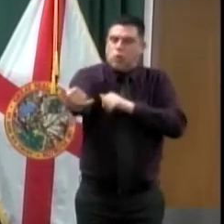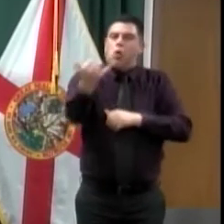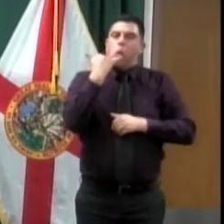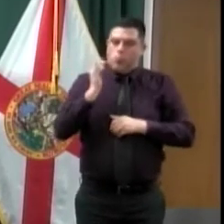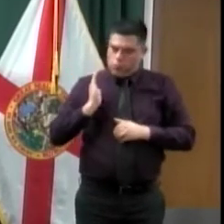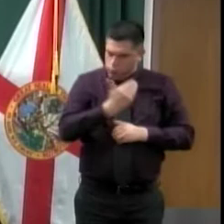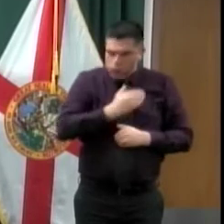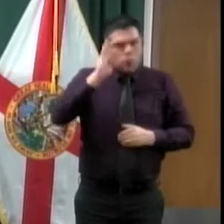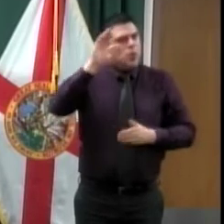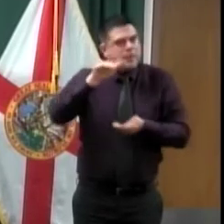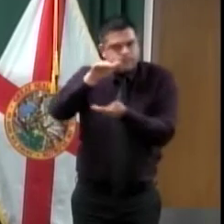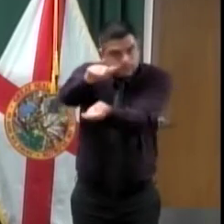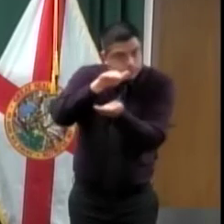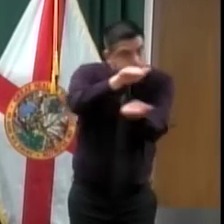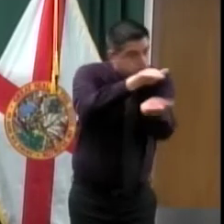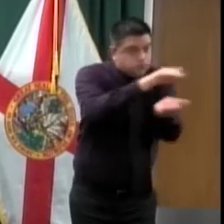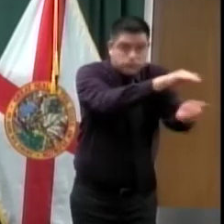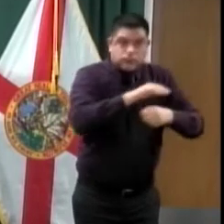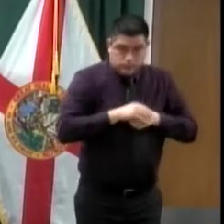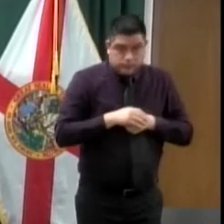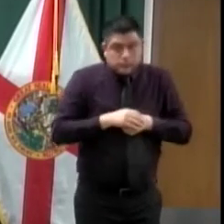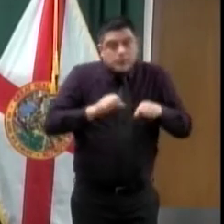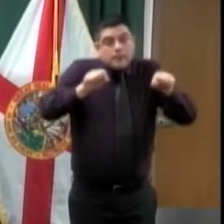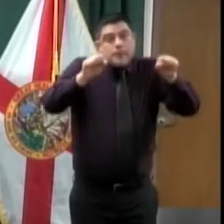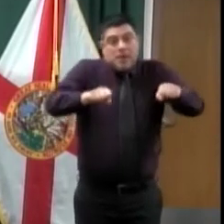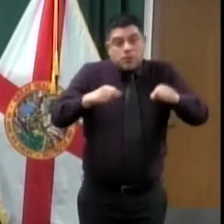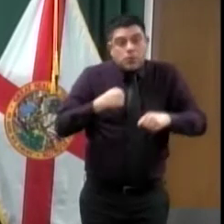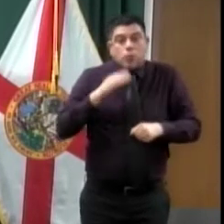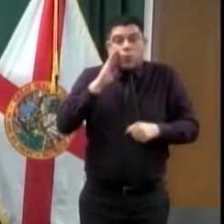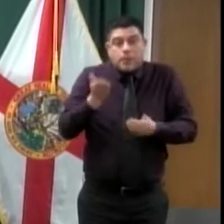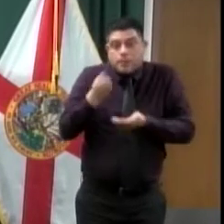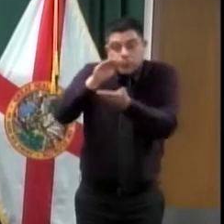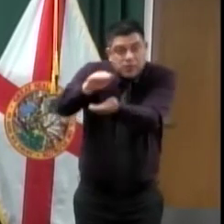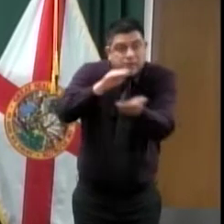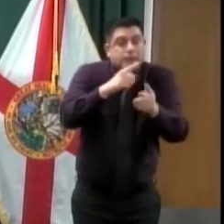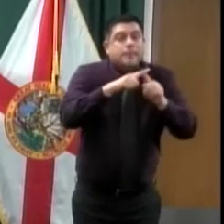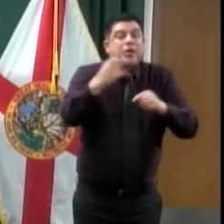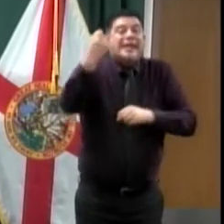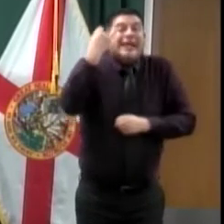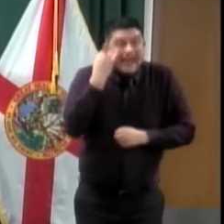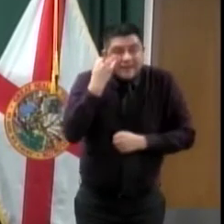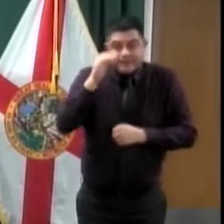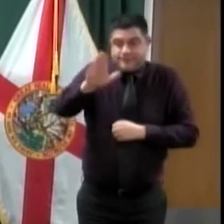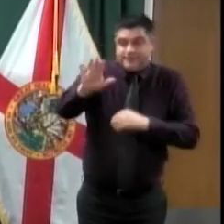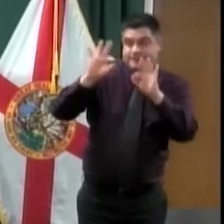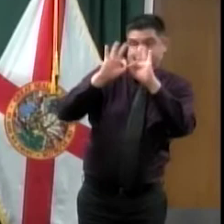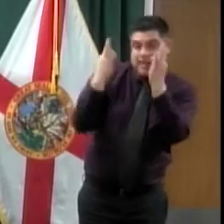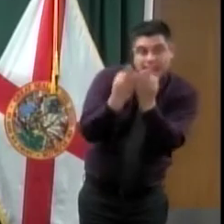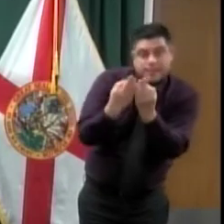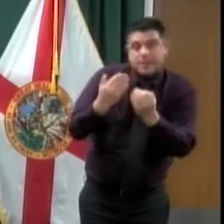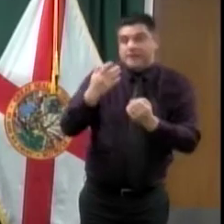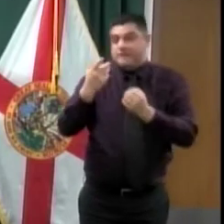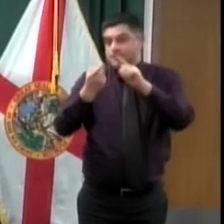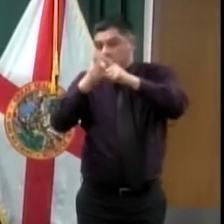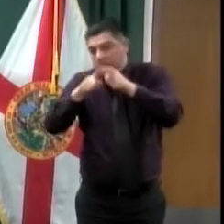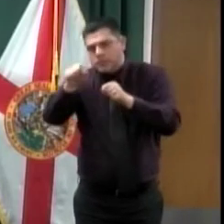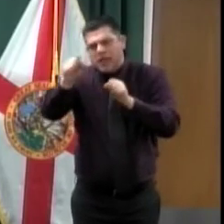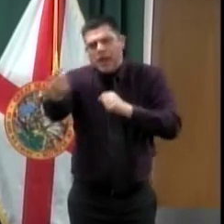caregiver or family member pick them up, but if you don't, let us know, and we'll do our best to get them to you.